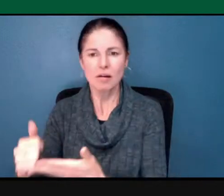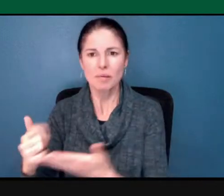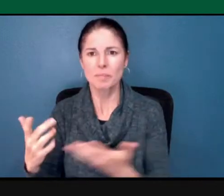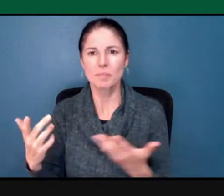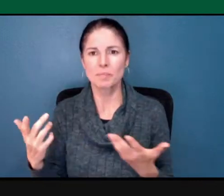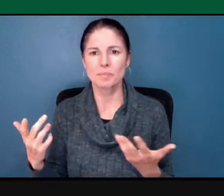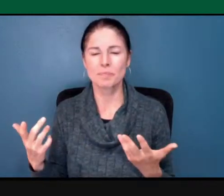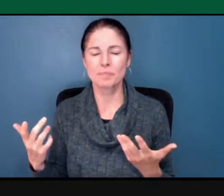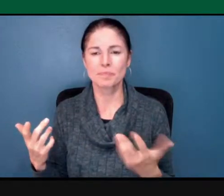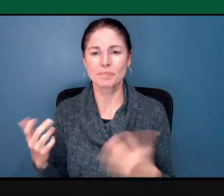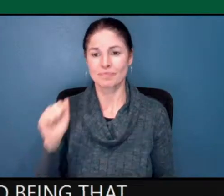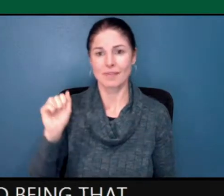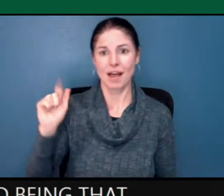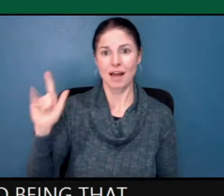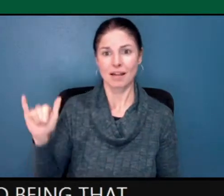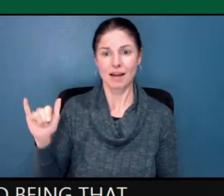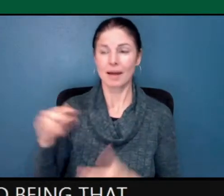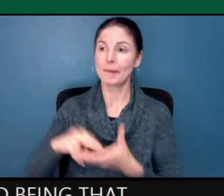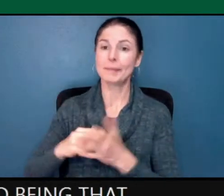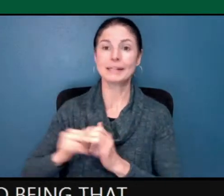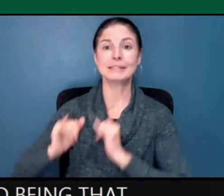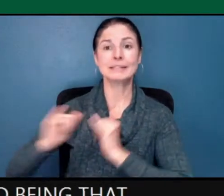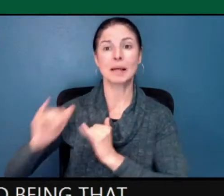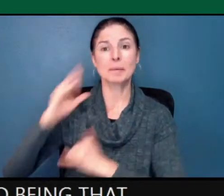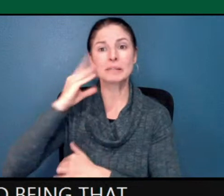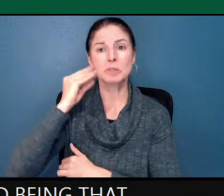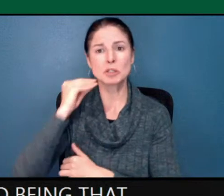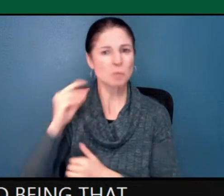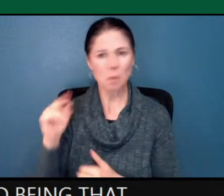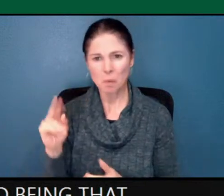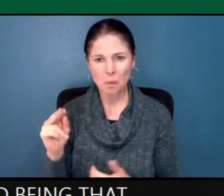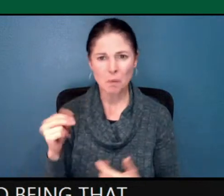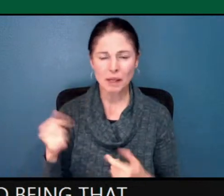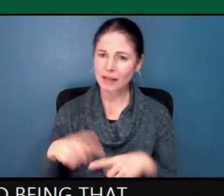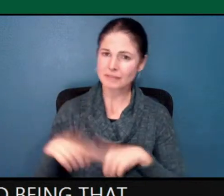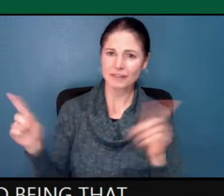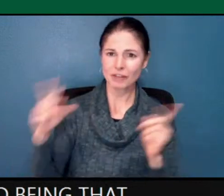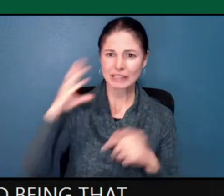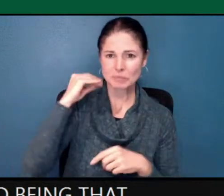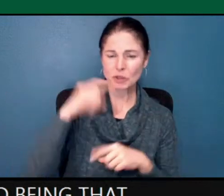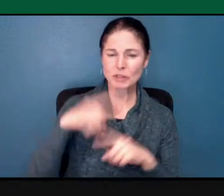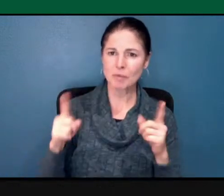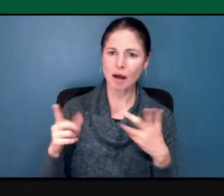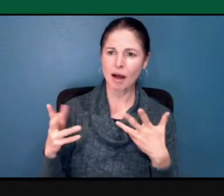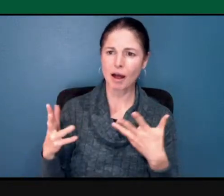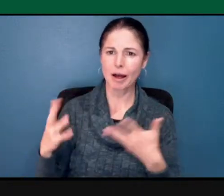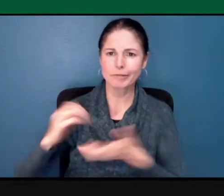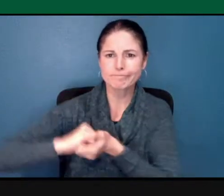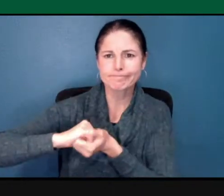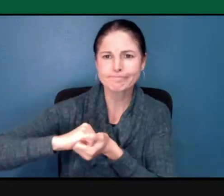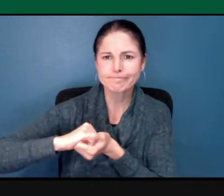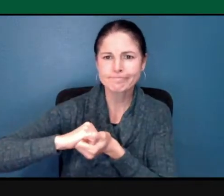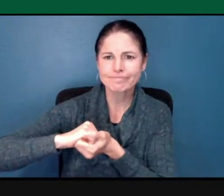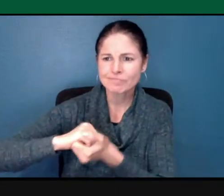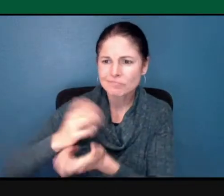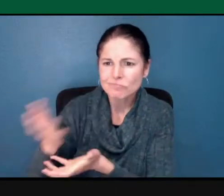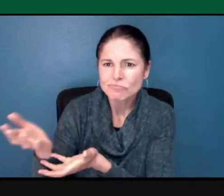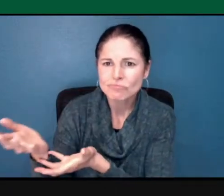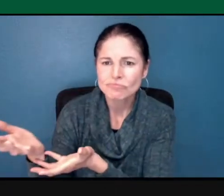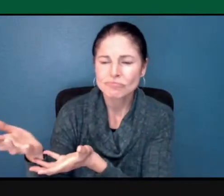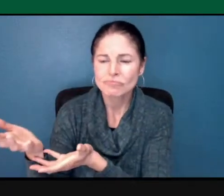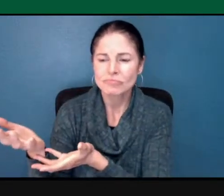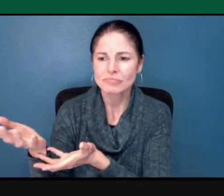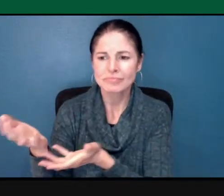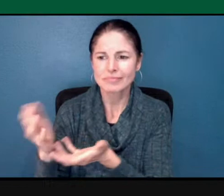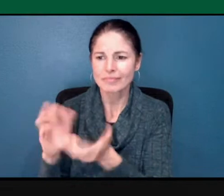experiences. We don't have to have the same experiences. Being that ally creates that greater sense of community. And we can kind of move towards